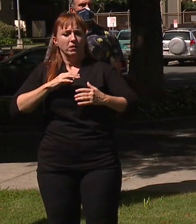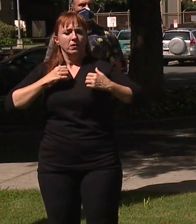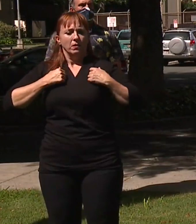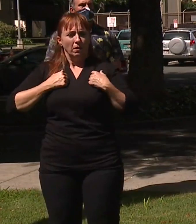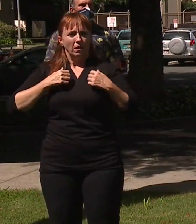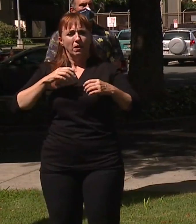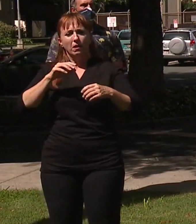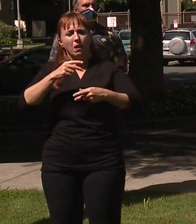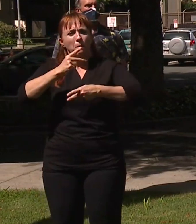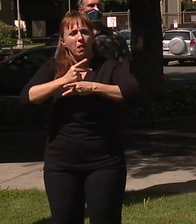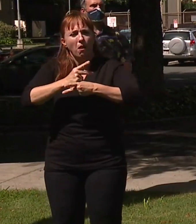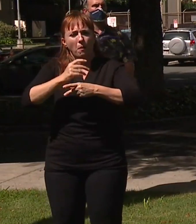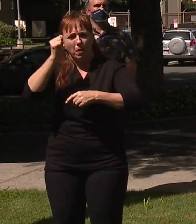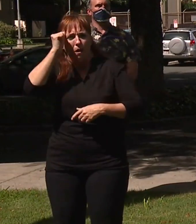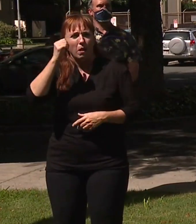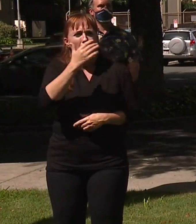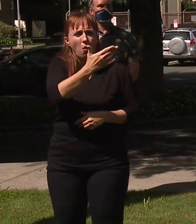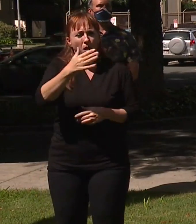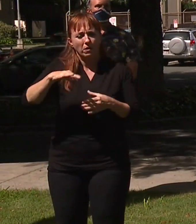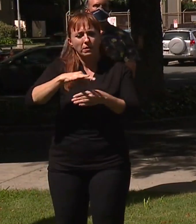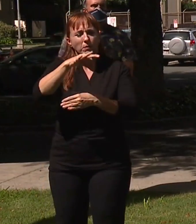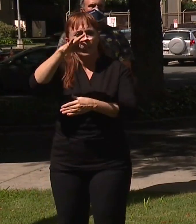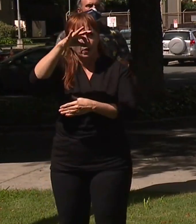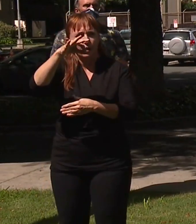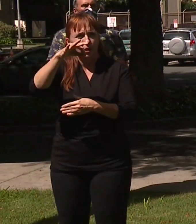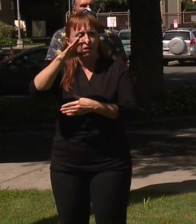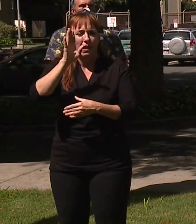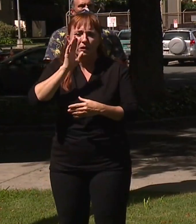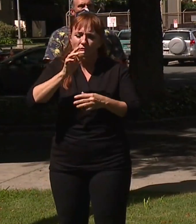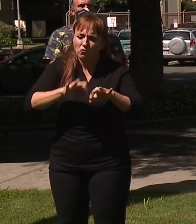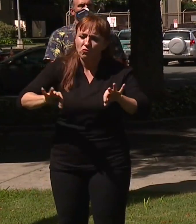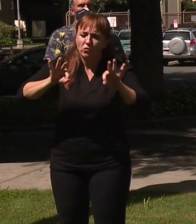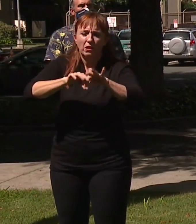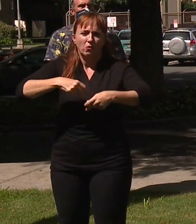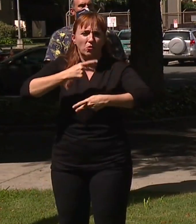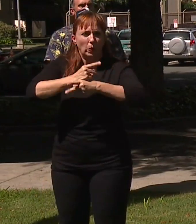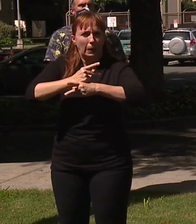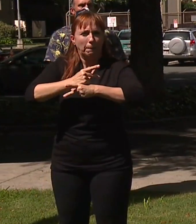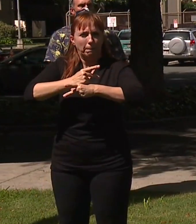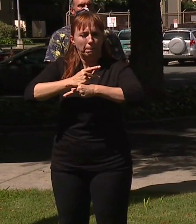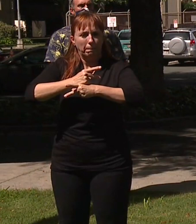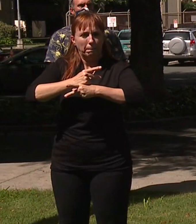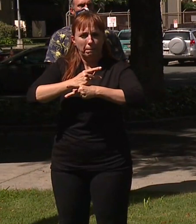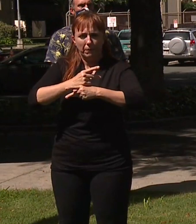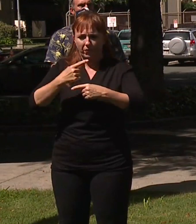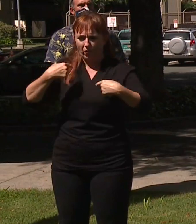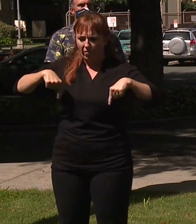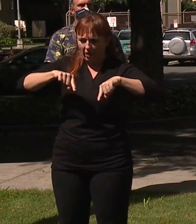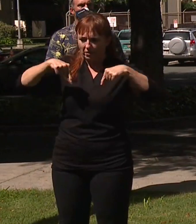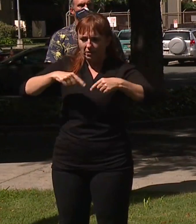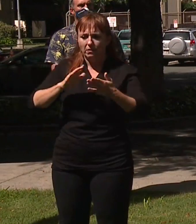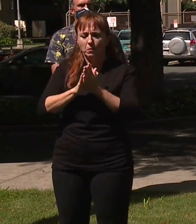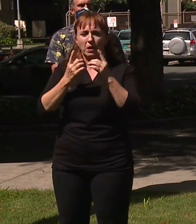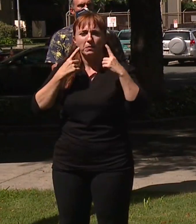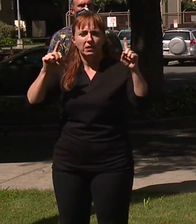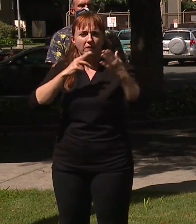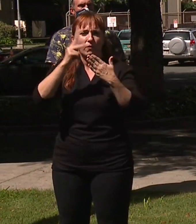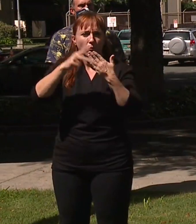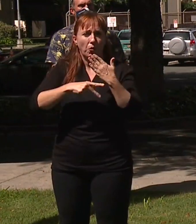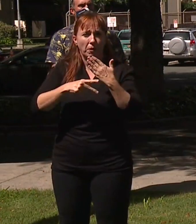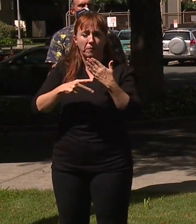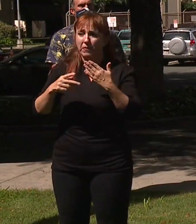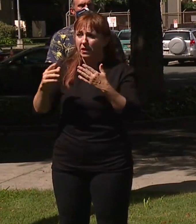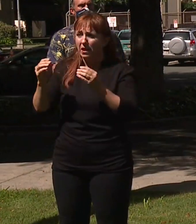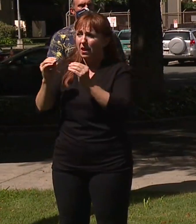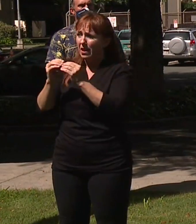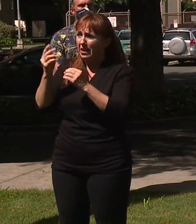malama, aloha kind of spirit that is critical to the success of this program. And we'll bring more